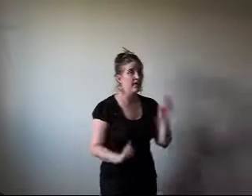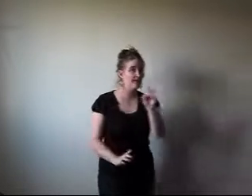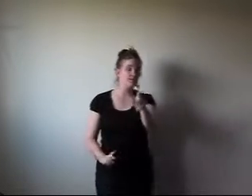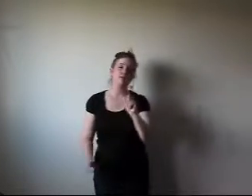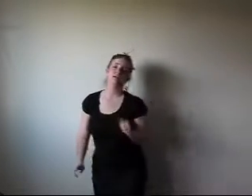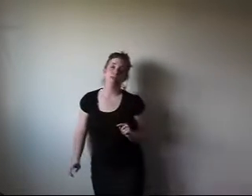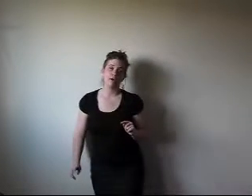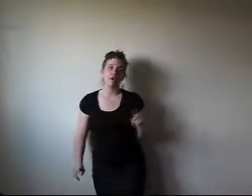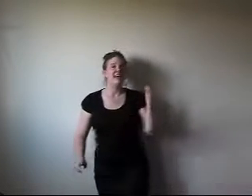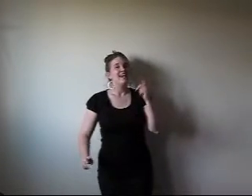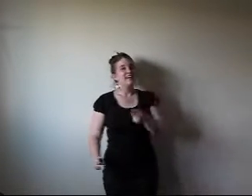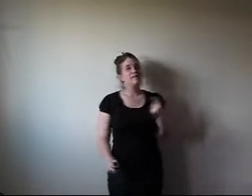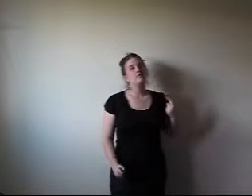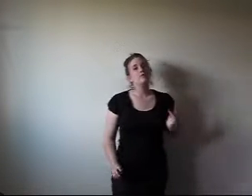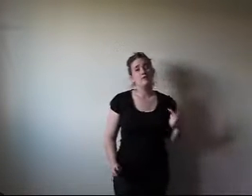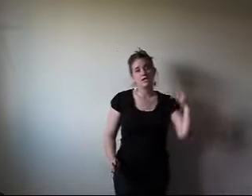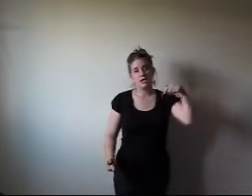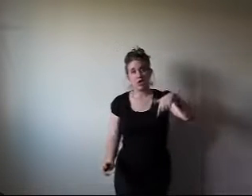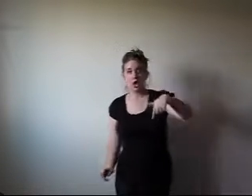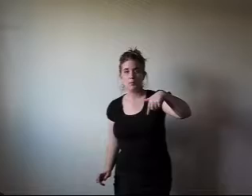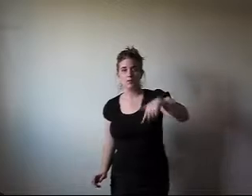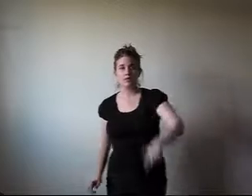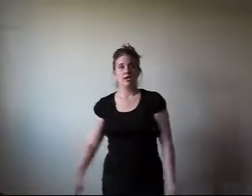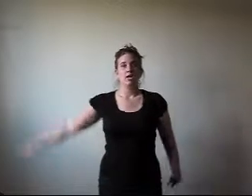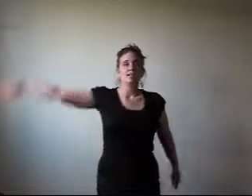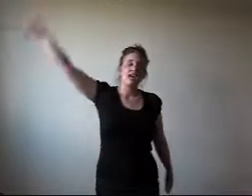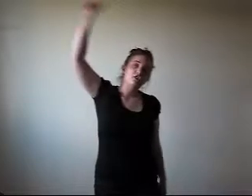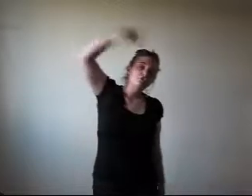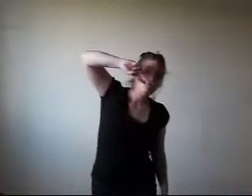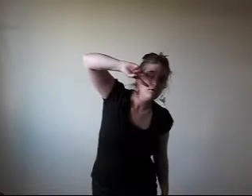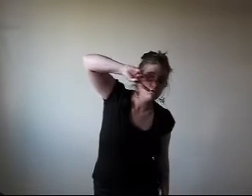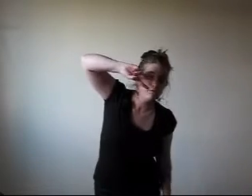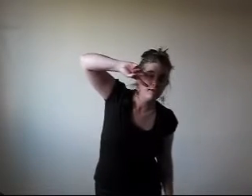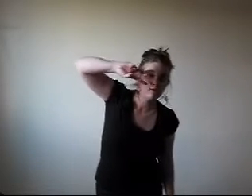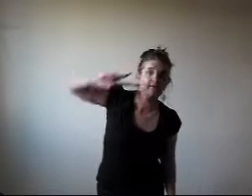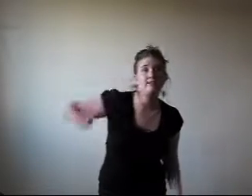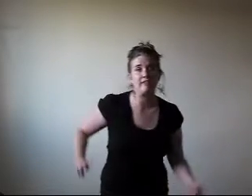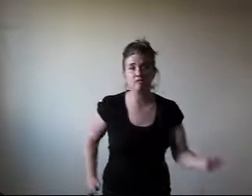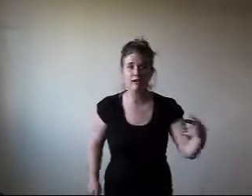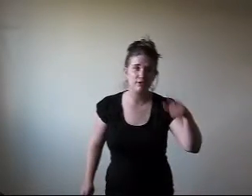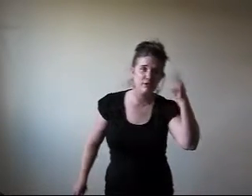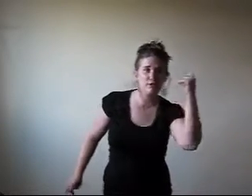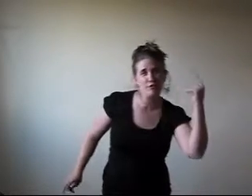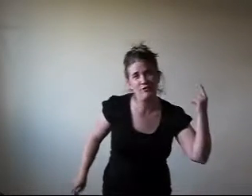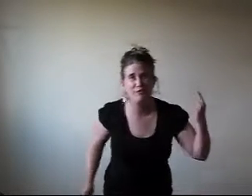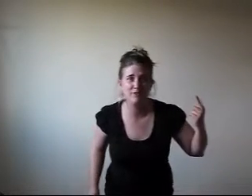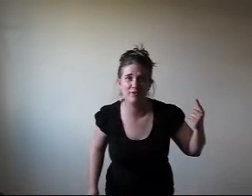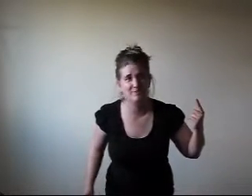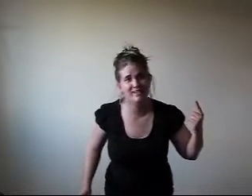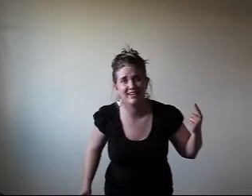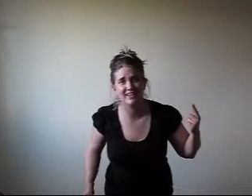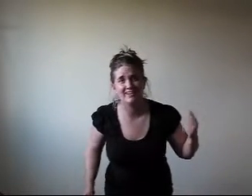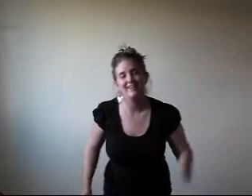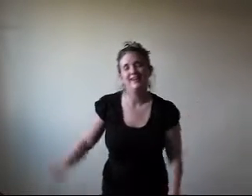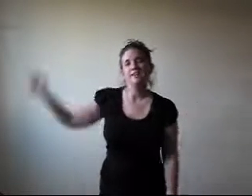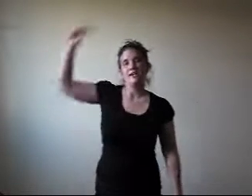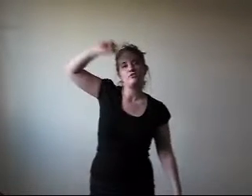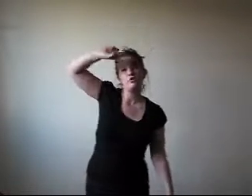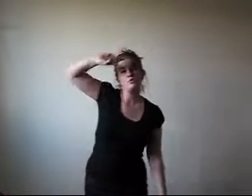Back if you're making a video. If you're making a comment, take two of your favorite movies. Yeah, that's right. You don't earn 15. Take two